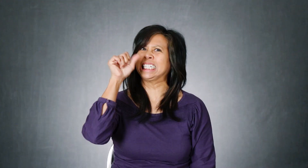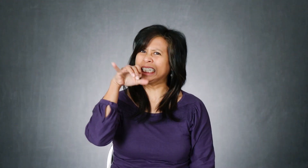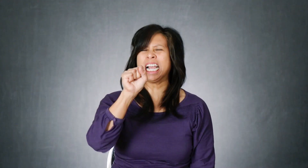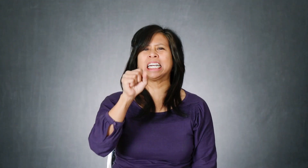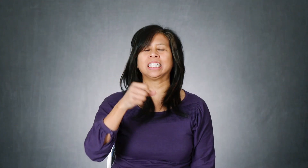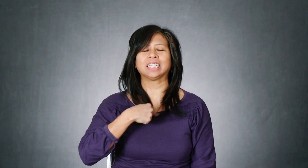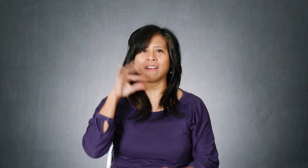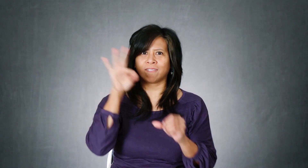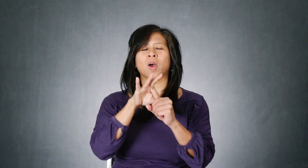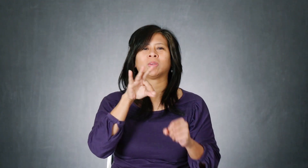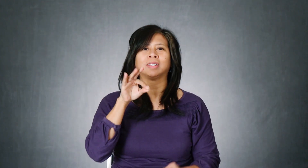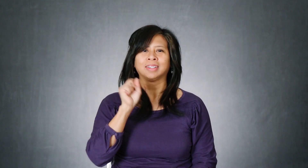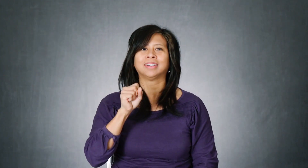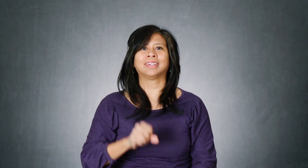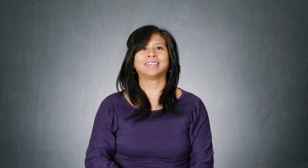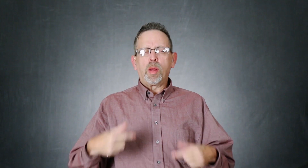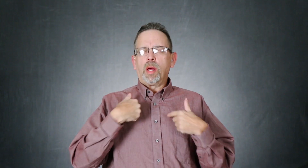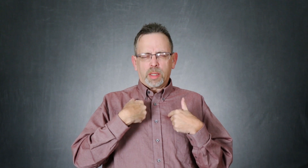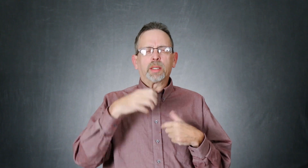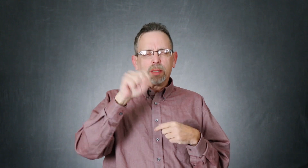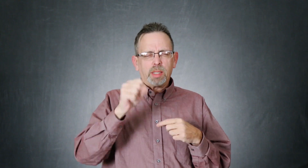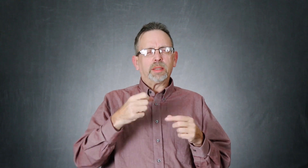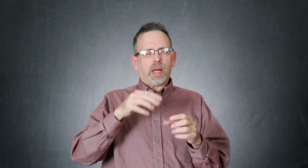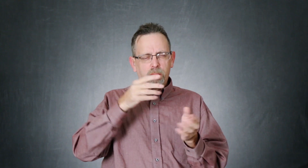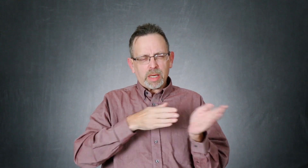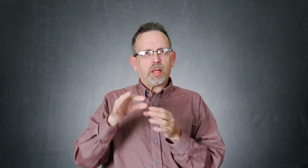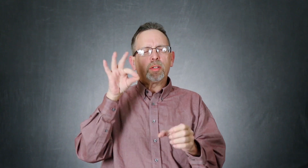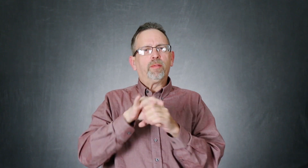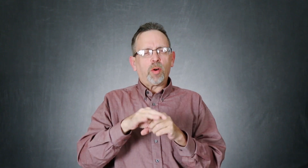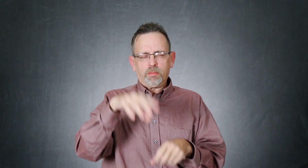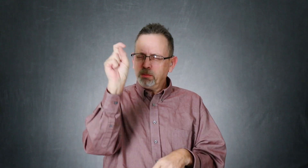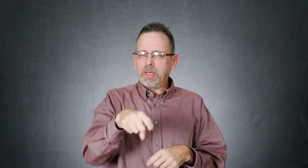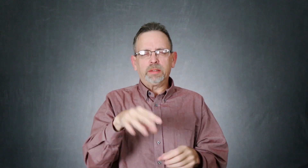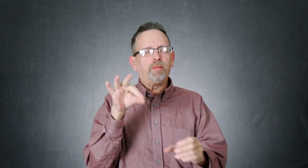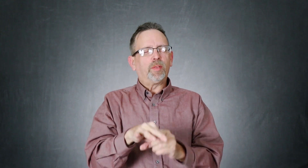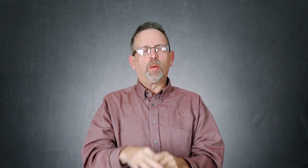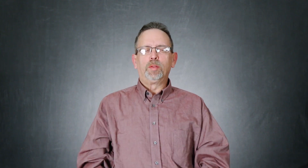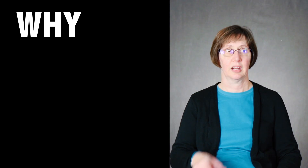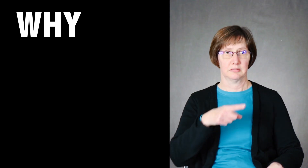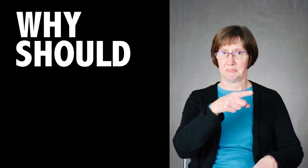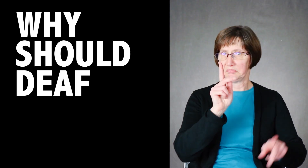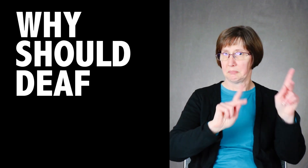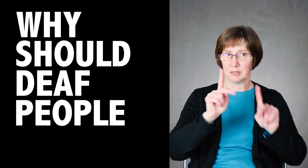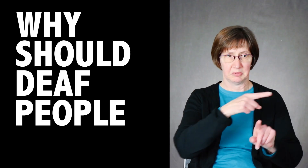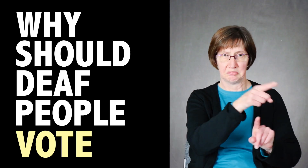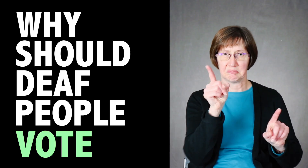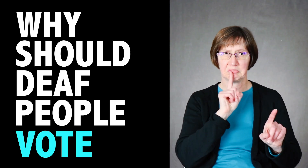Yes, I do vote. Yes, I definitely plan to go vote. I must vote. Why should Deaf people vote?